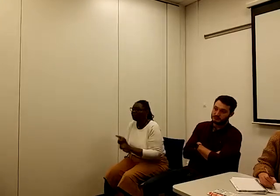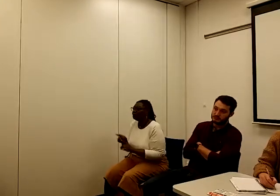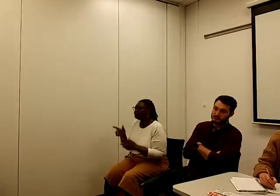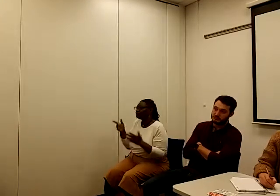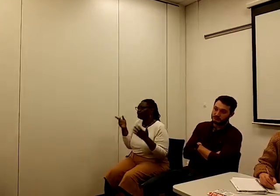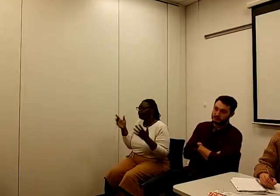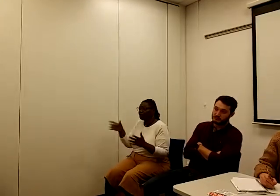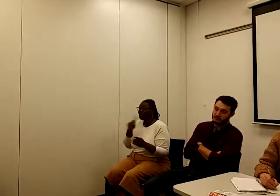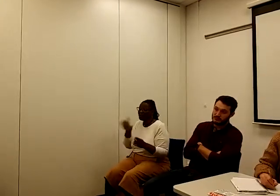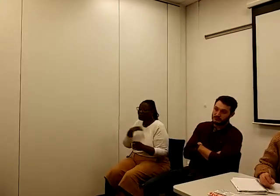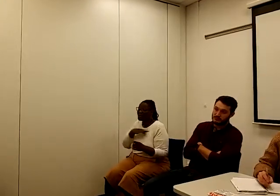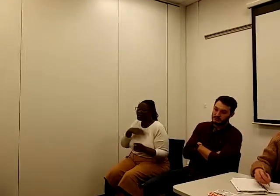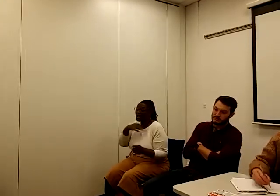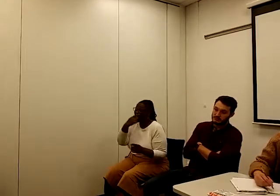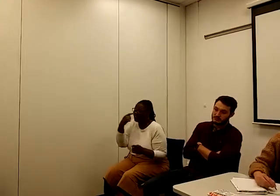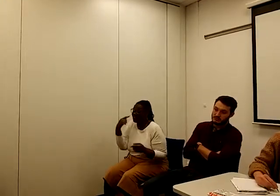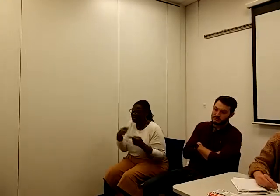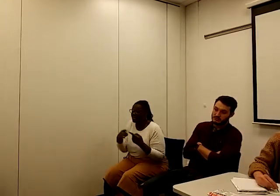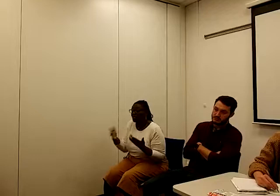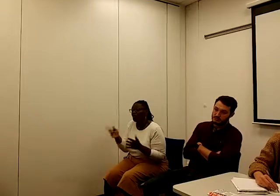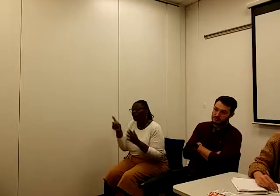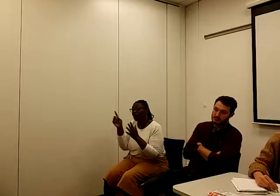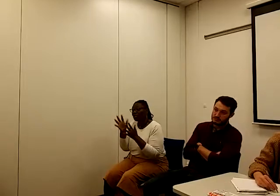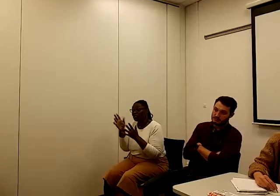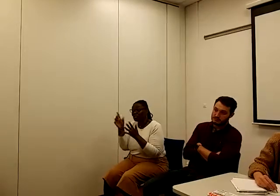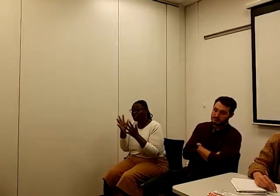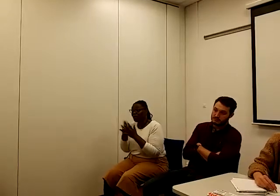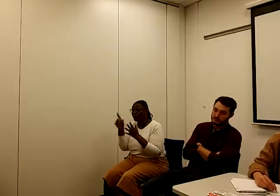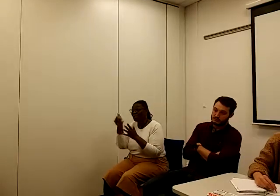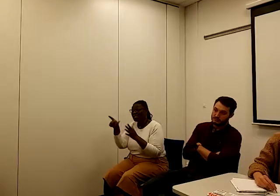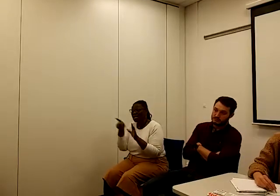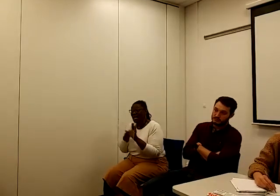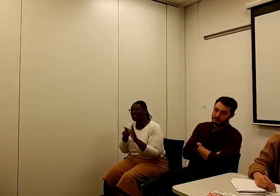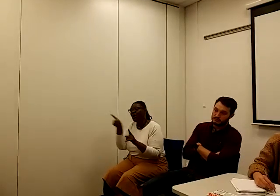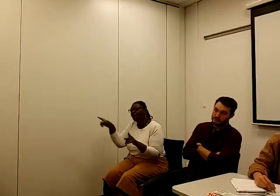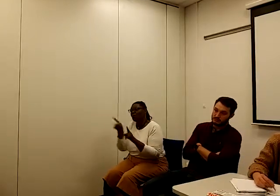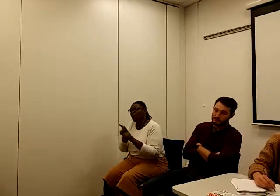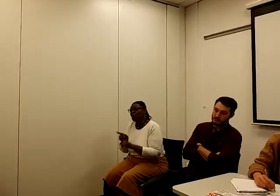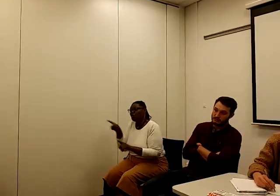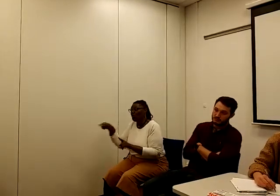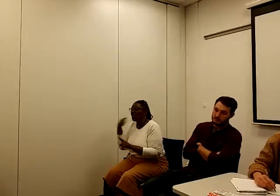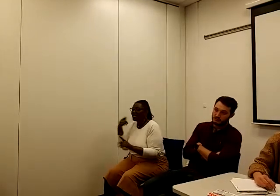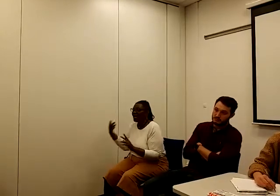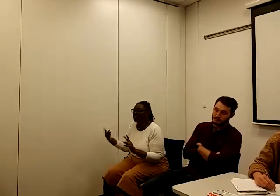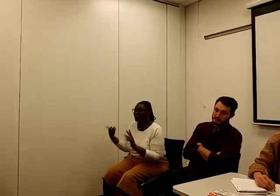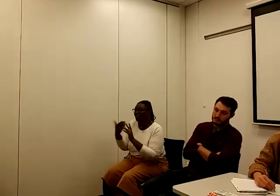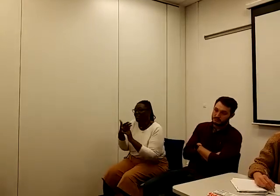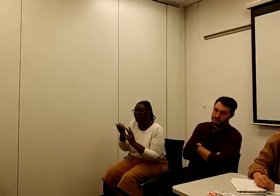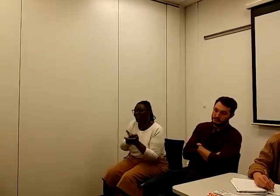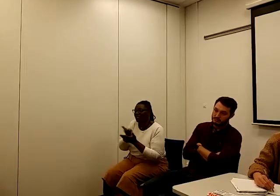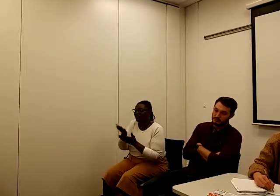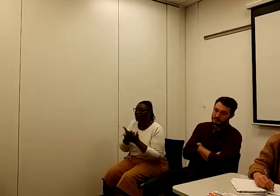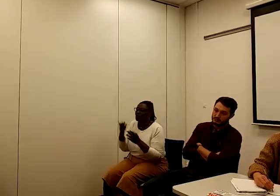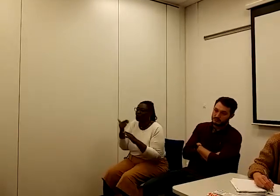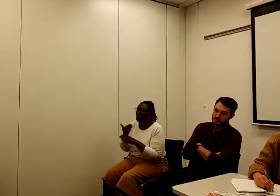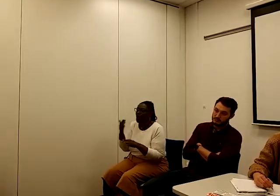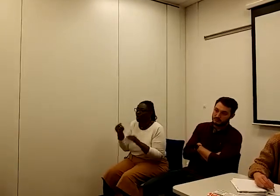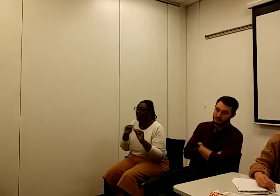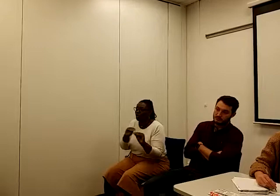to give medical evidence to the WCA's, but also they're going to have to intervene with work coaches in job centres to say, no,